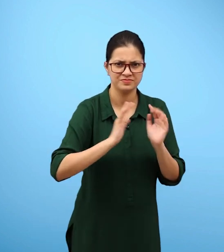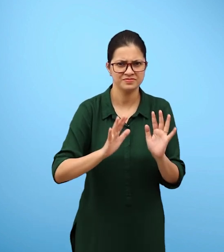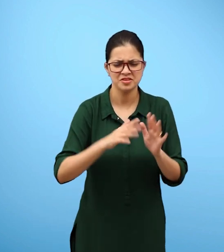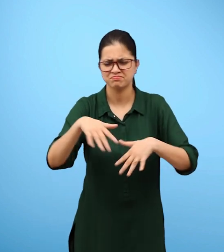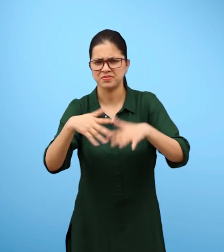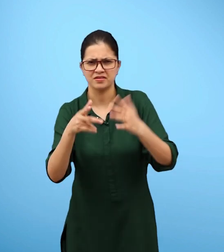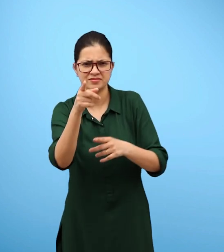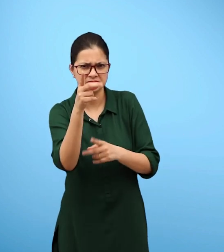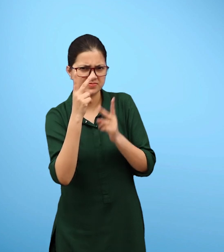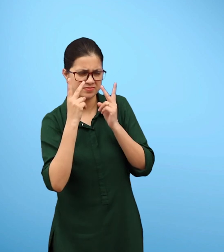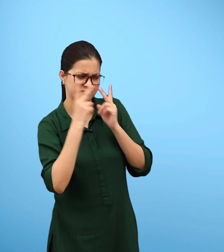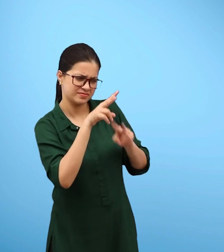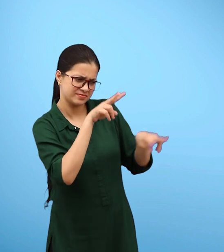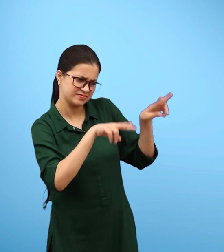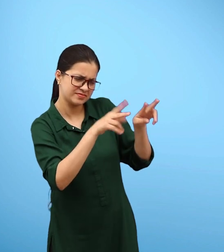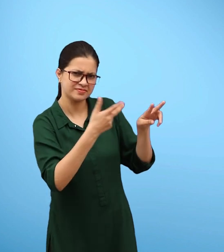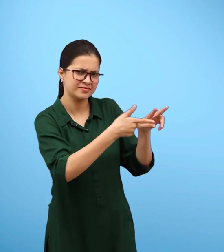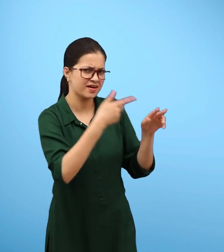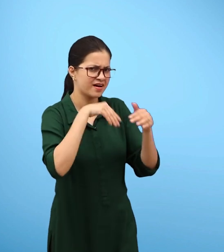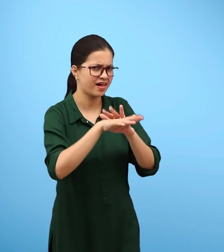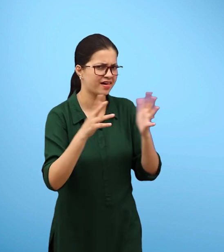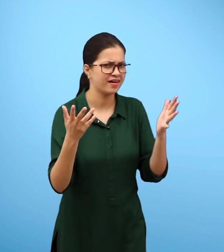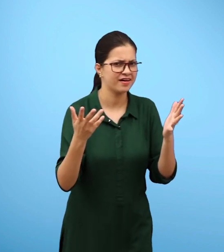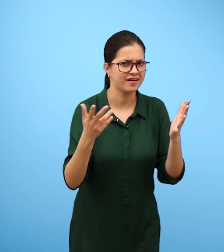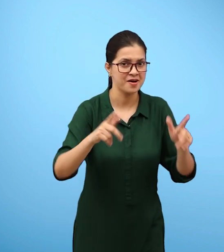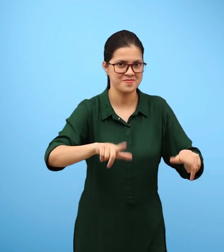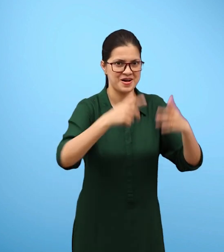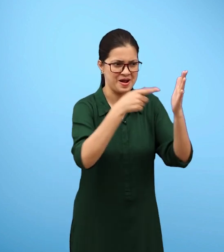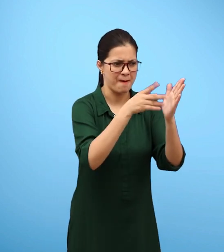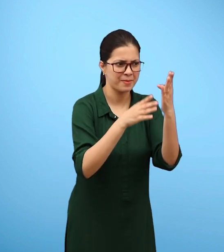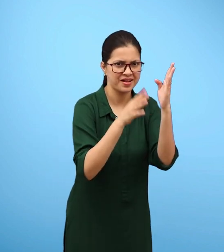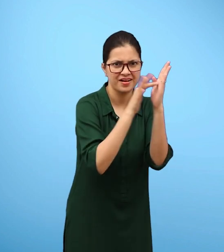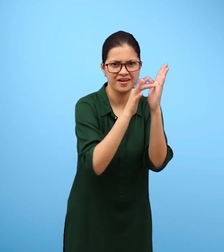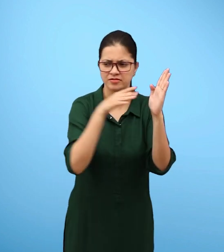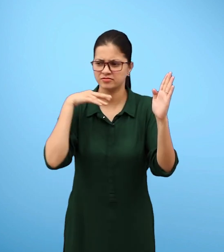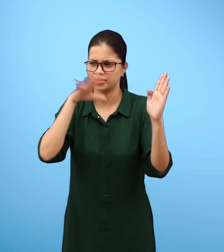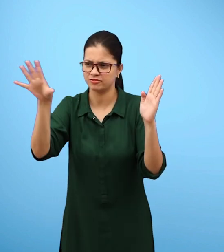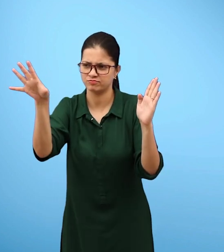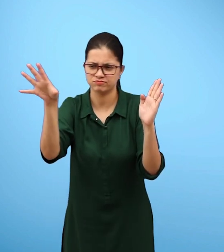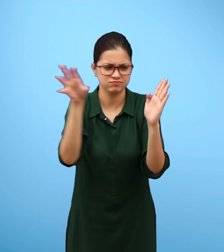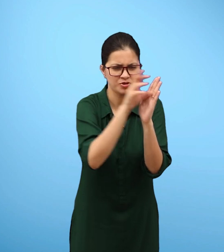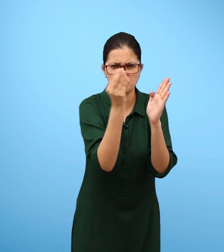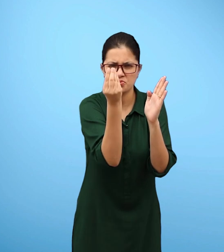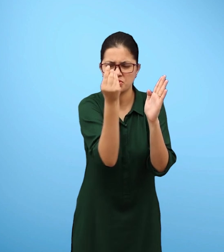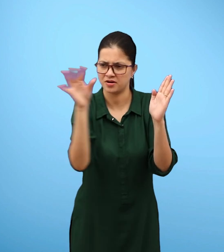14. Note whether their leaves have some dust or soot deposited over them.